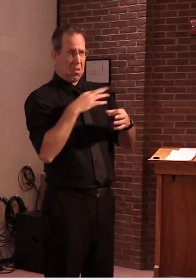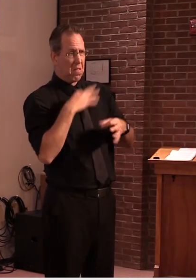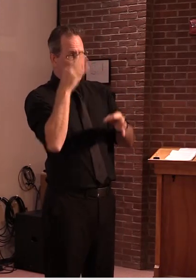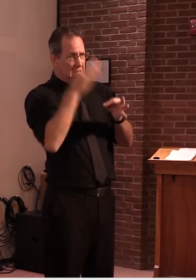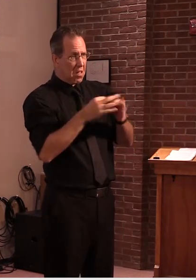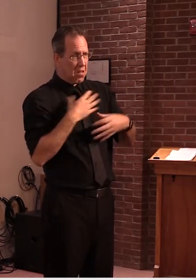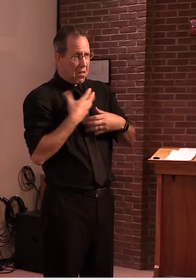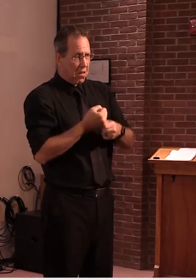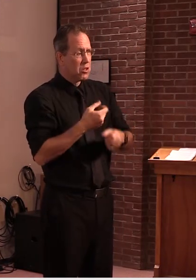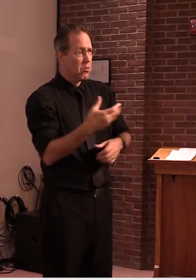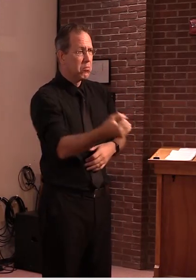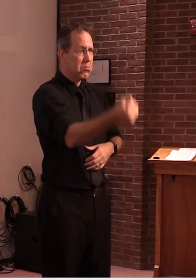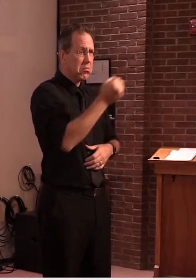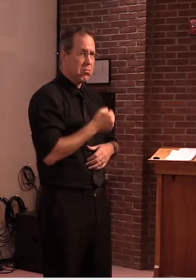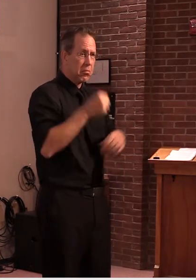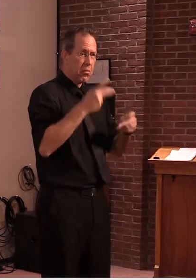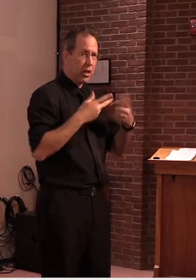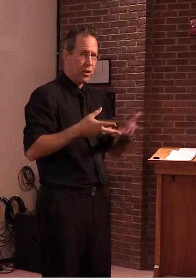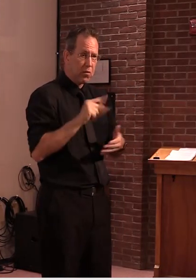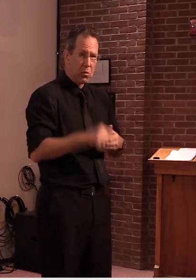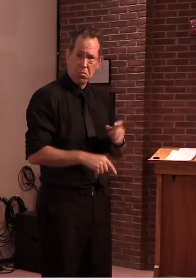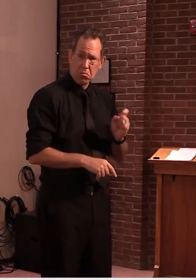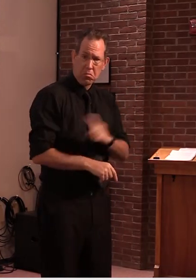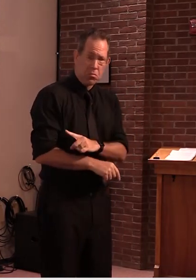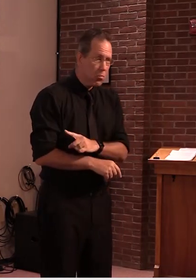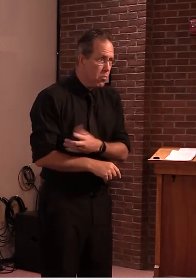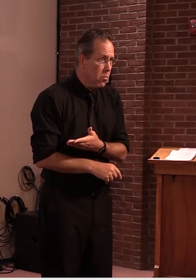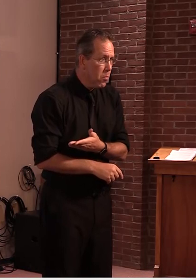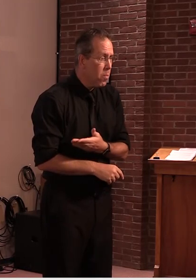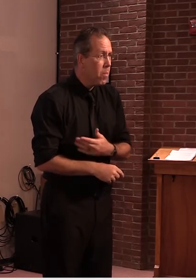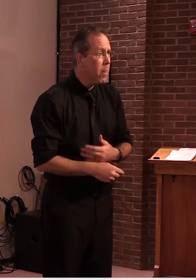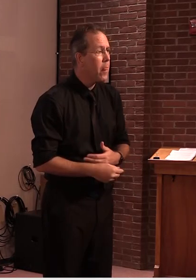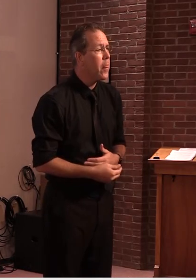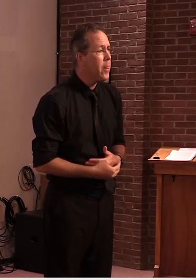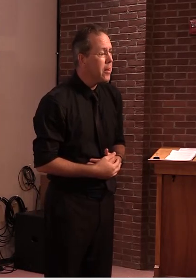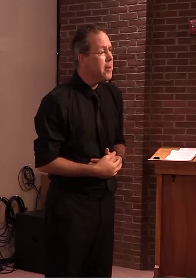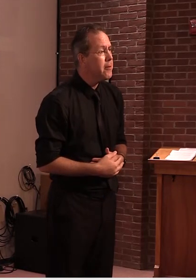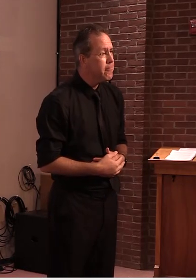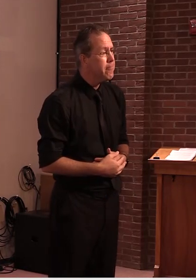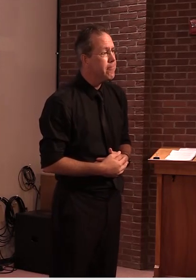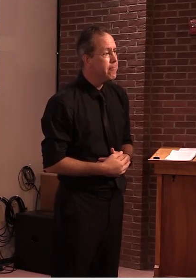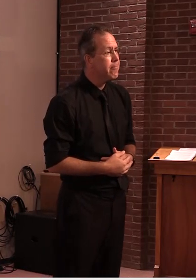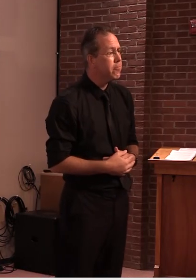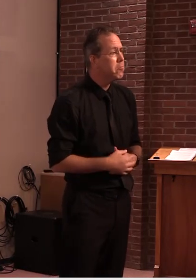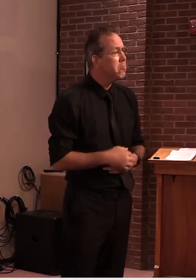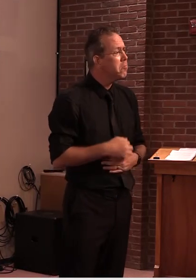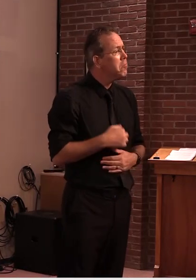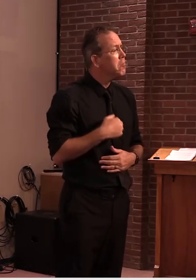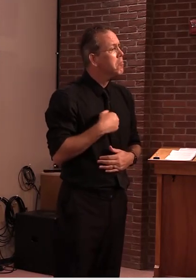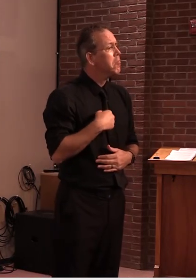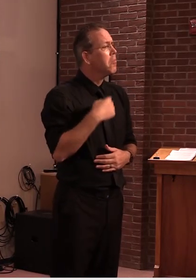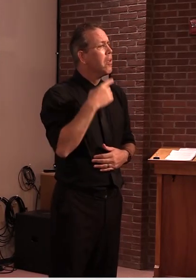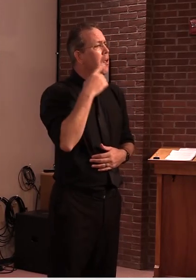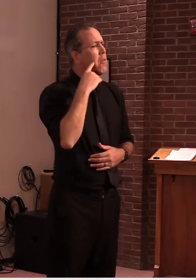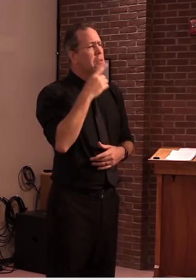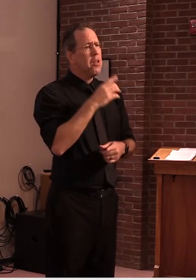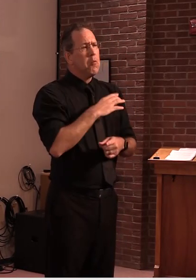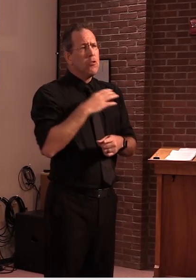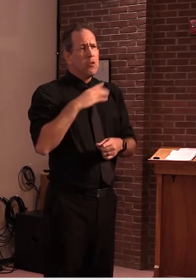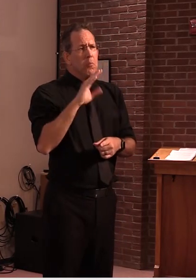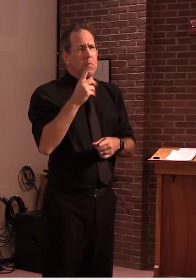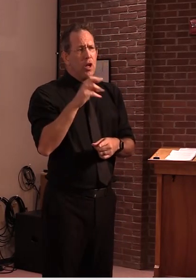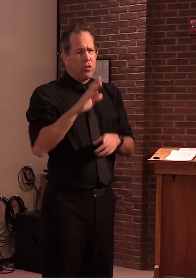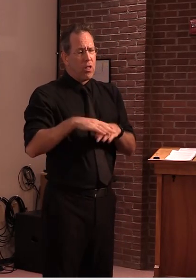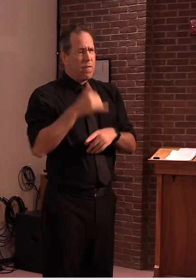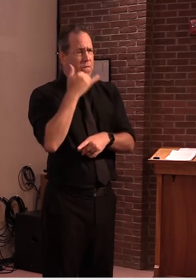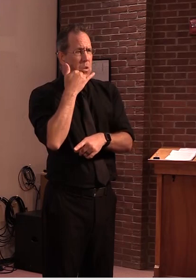on the line um anticipating those those questions I think you know some of those questions are what we've talked about